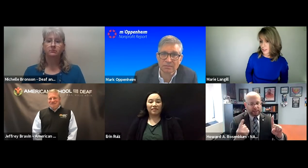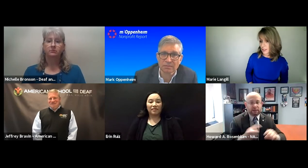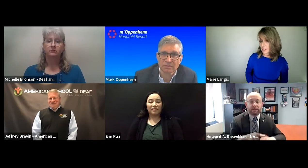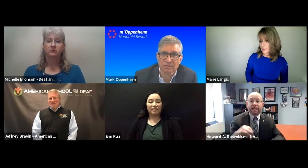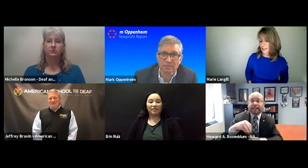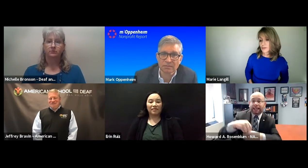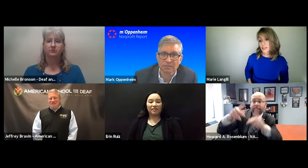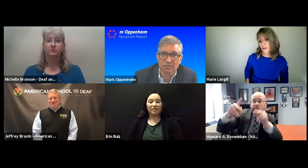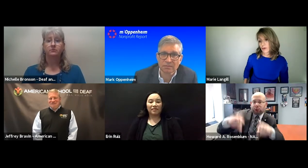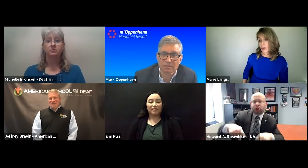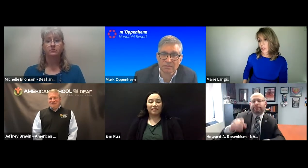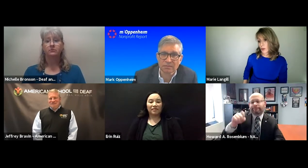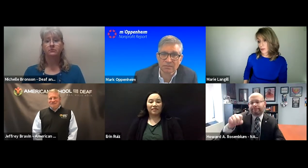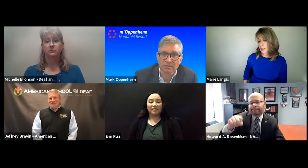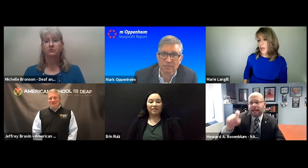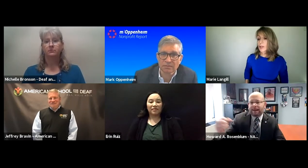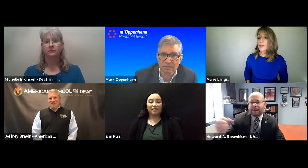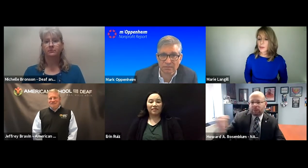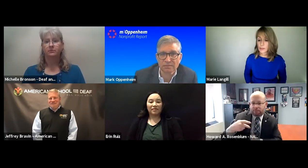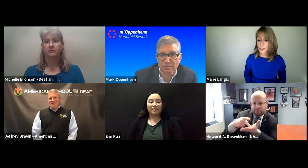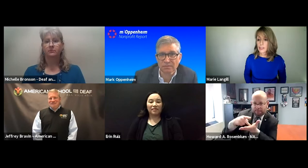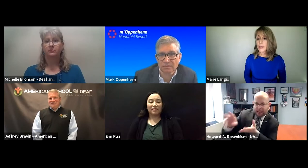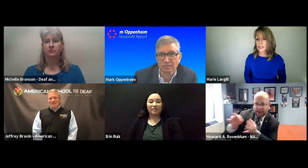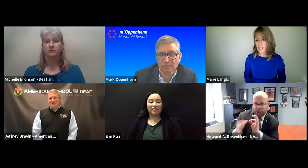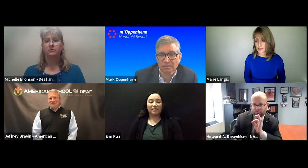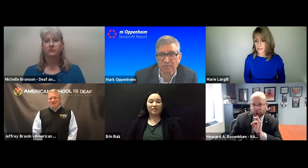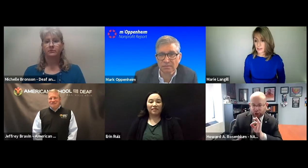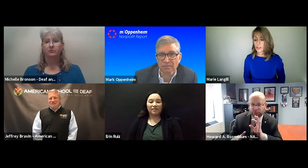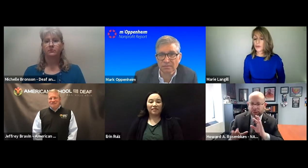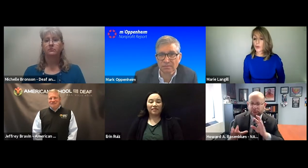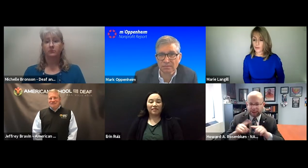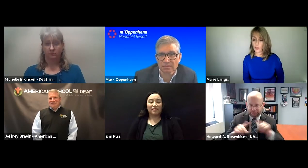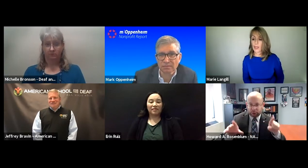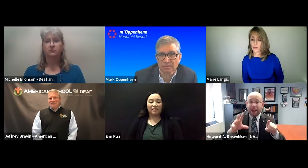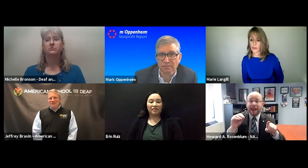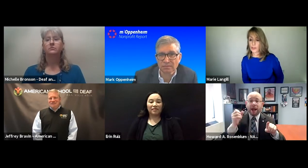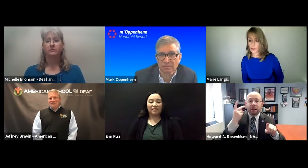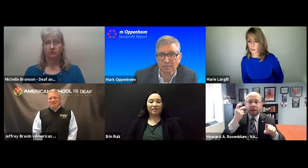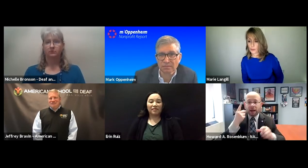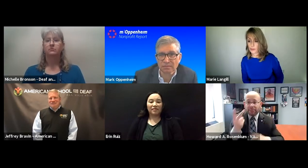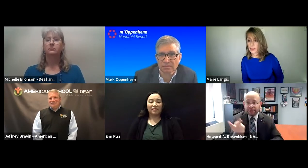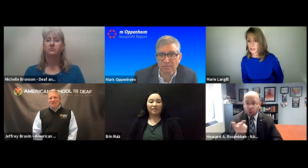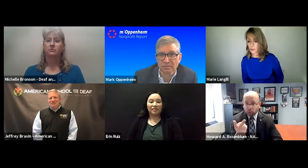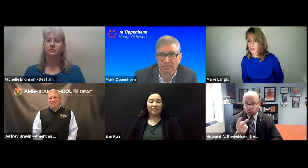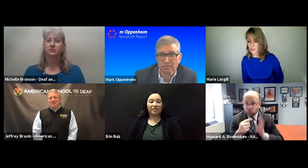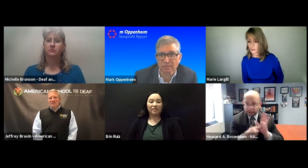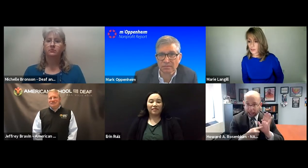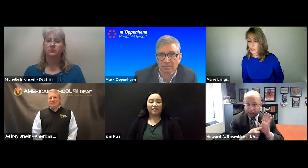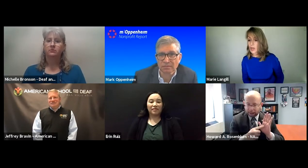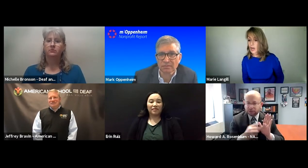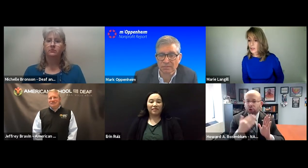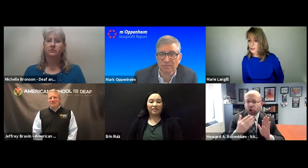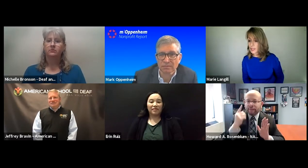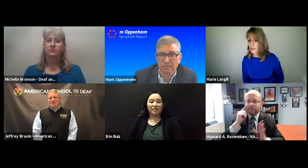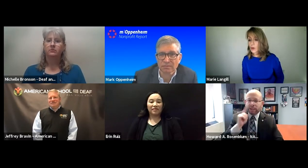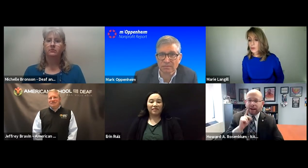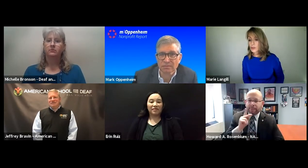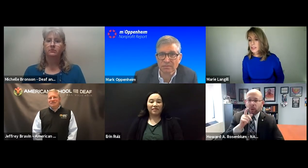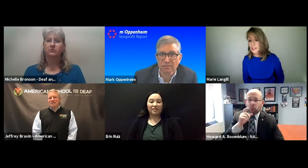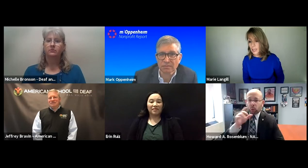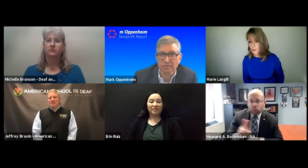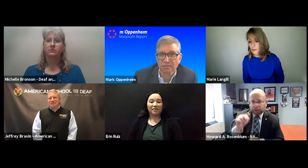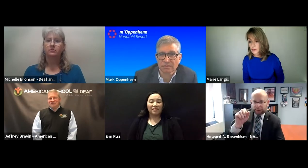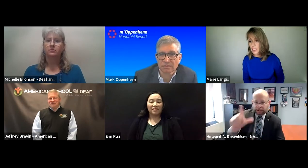service. That's for a deaf phone call only. Now, in person, yes, you do have to pay for the interpreter. That's a little bit different. Understand